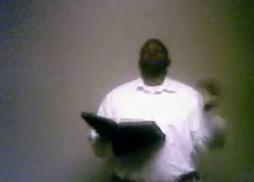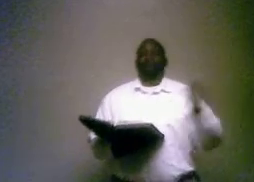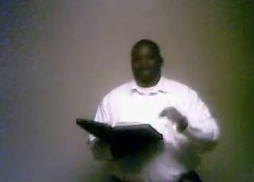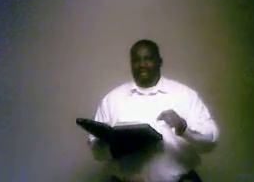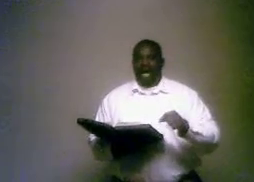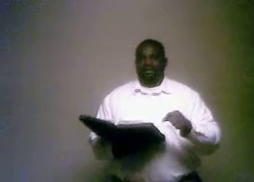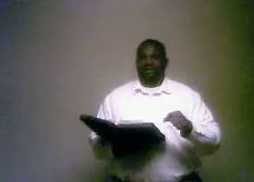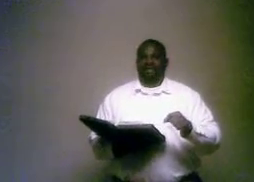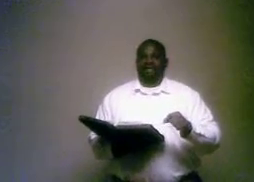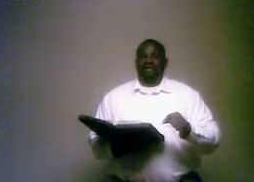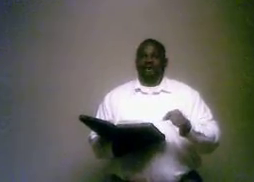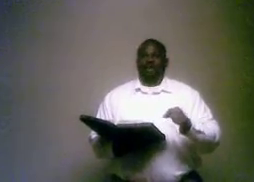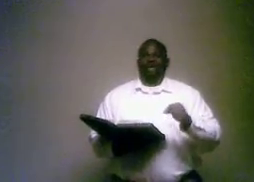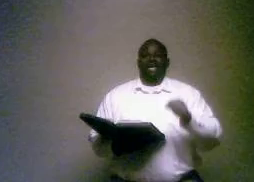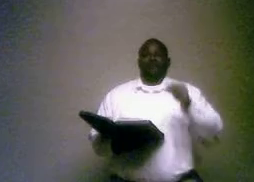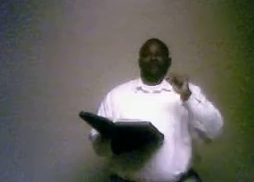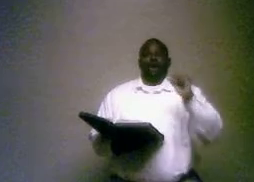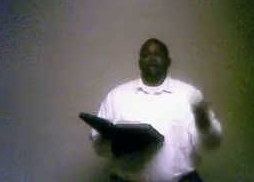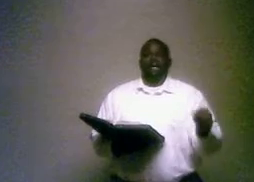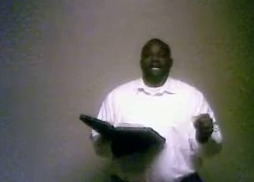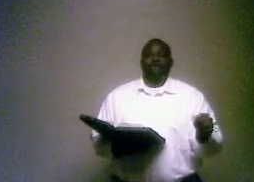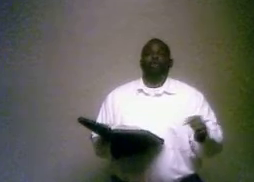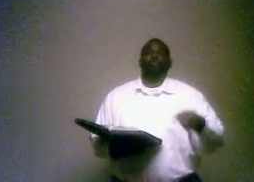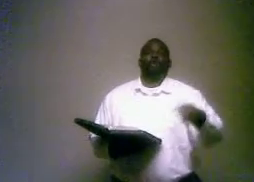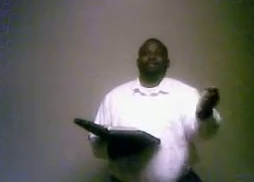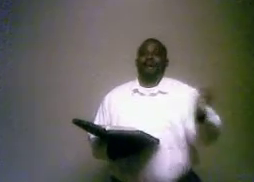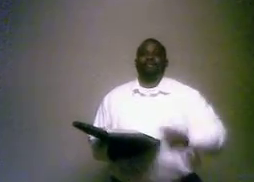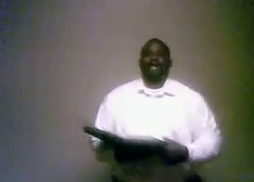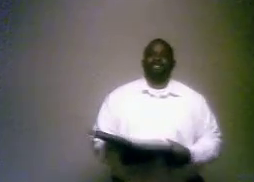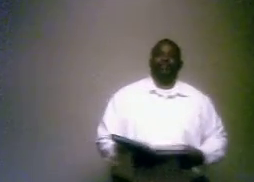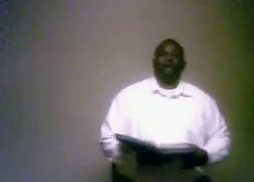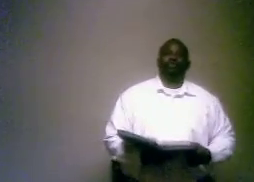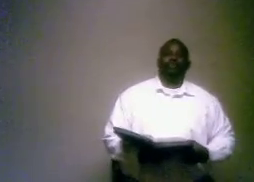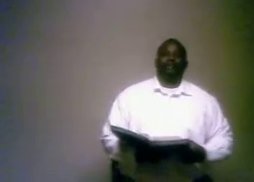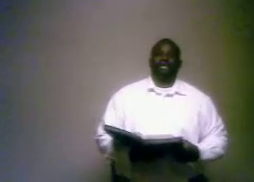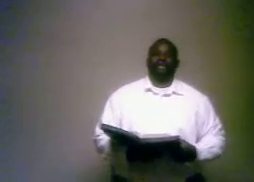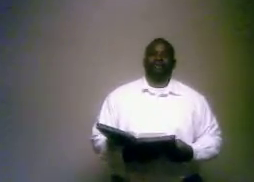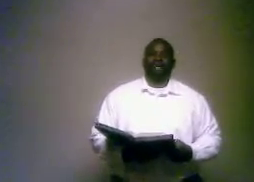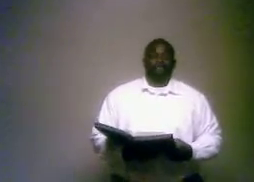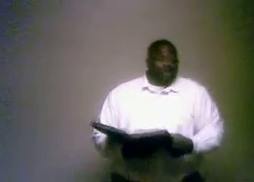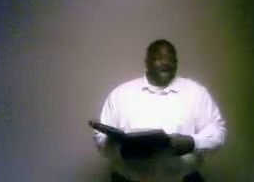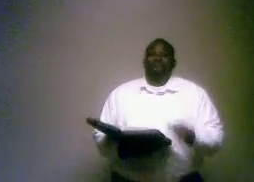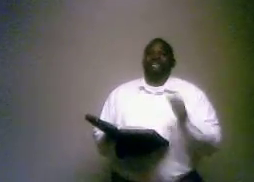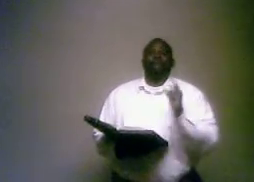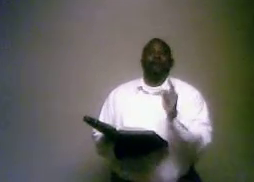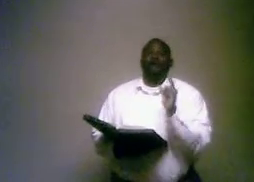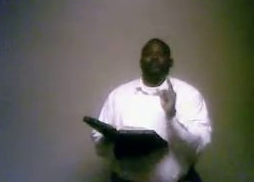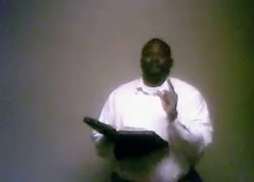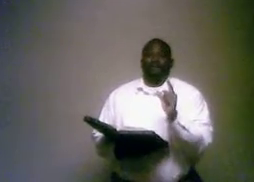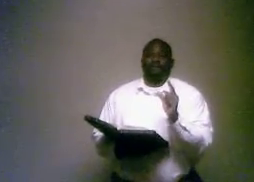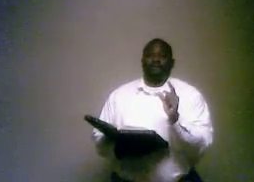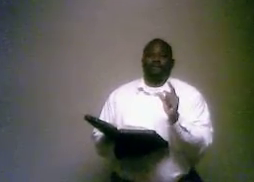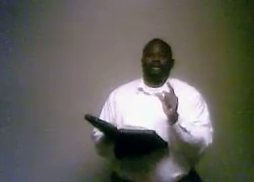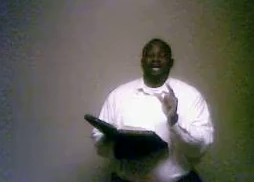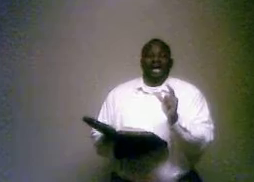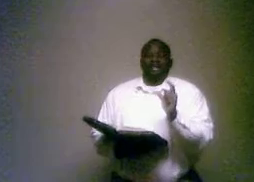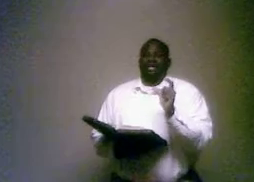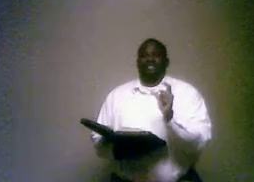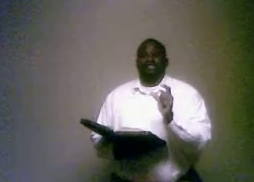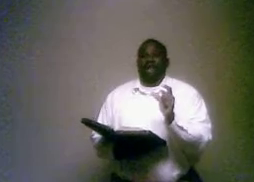baptized. So if you don't believe who's going to baptize somebody who don't believe. So you have to get both parts of the formula. It's a conjunction.